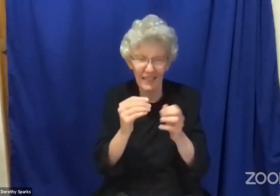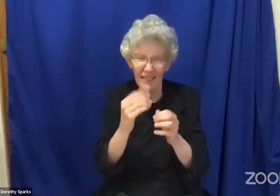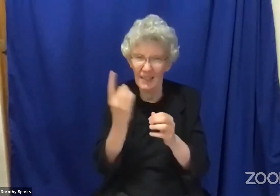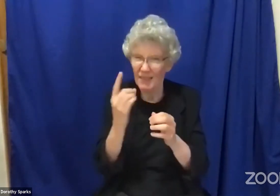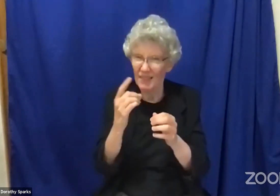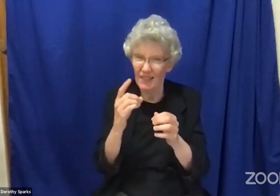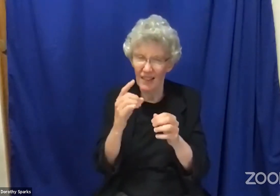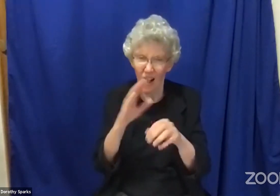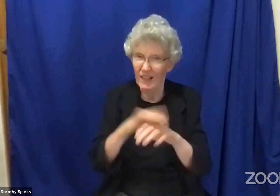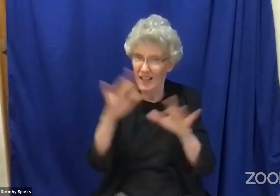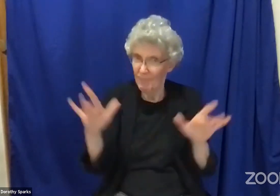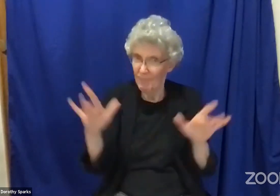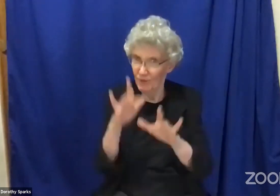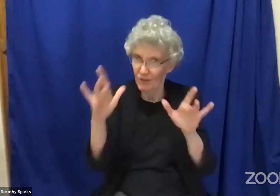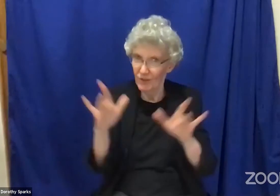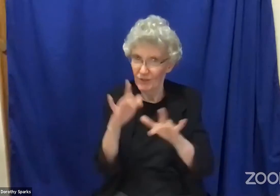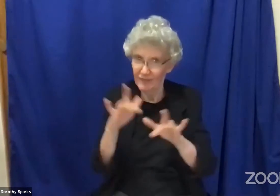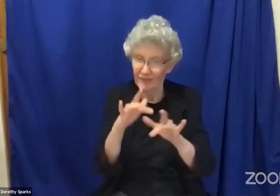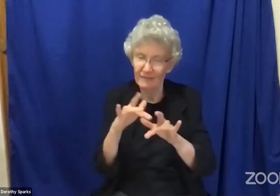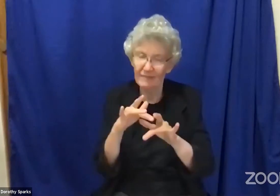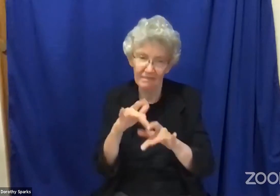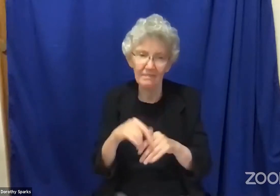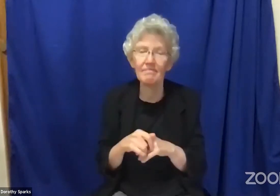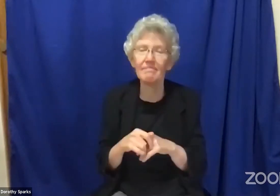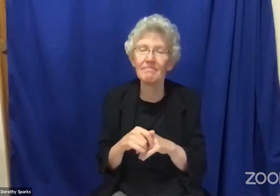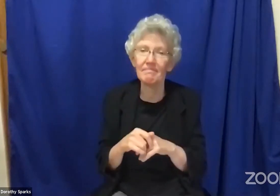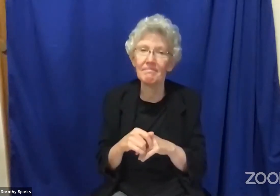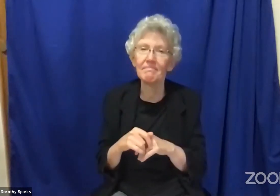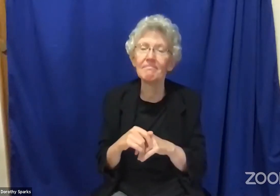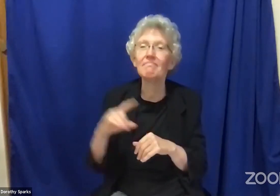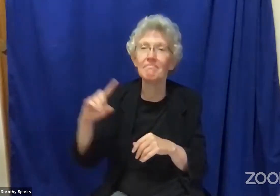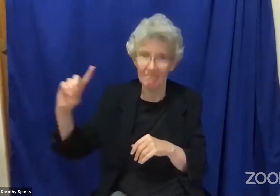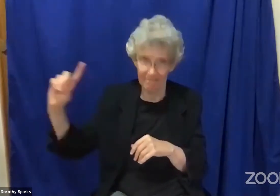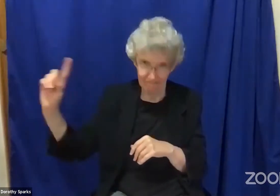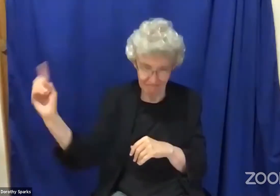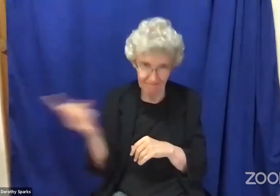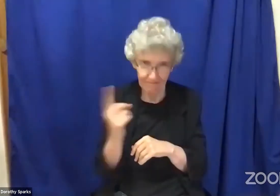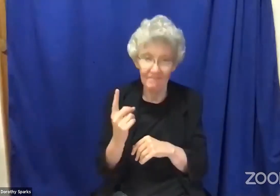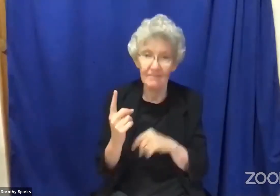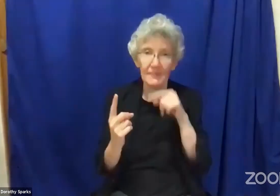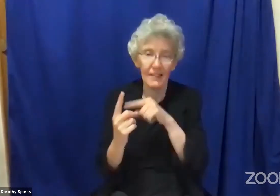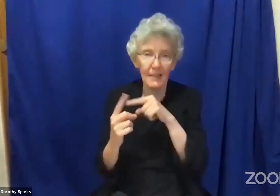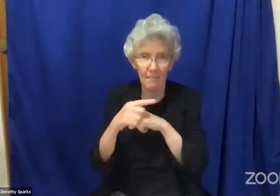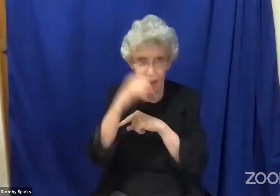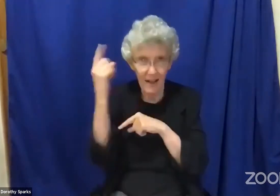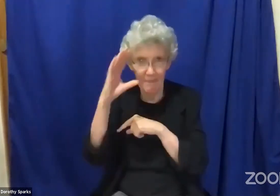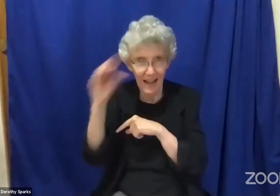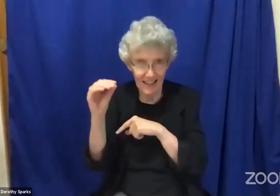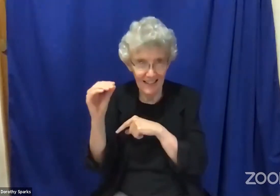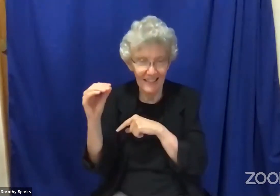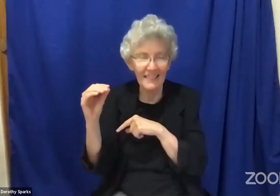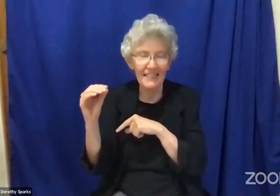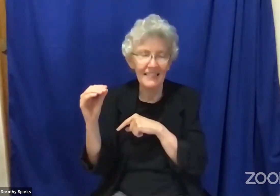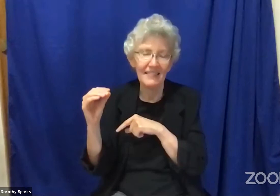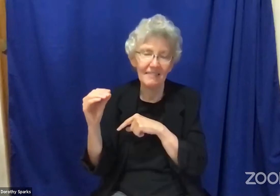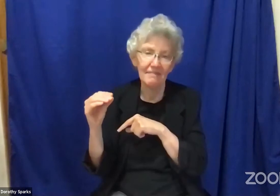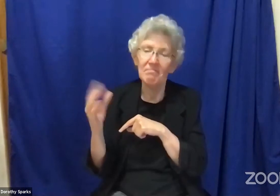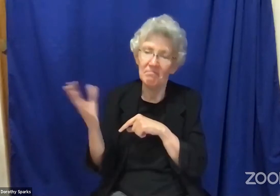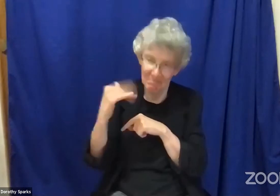called a place of business and he needed someone to come out to help fix something on his computer so the